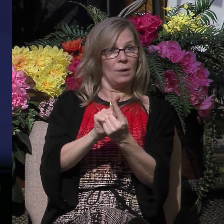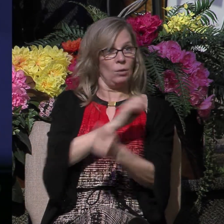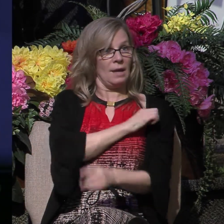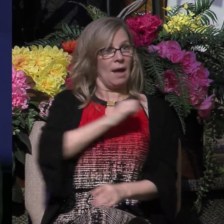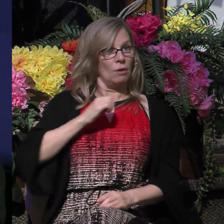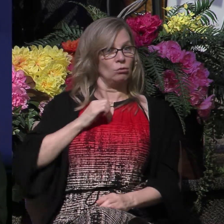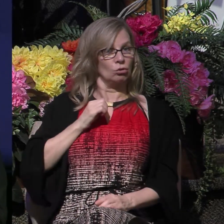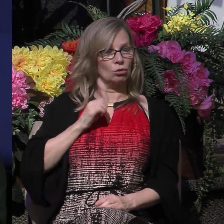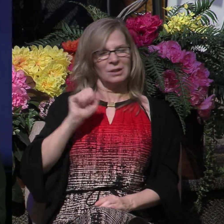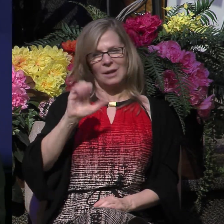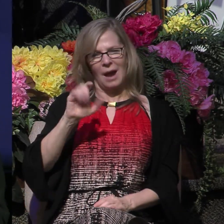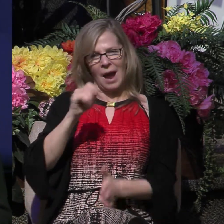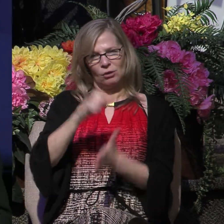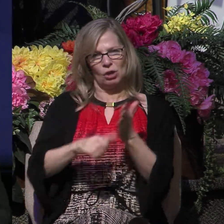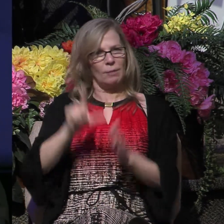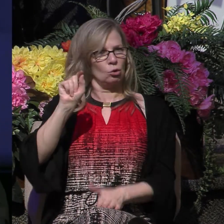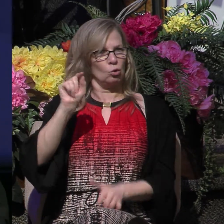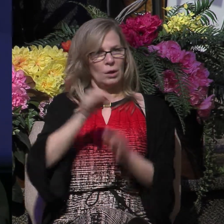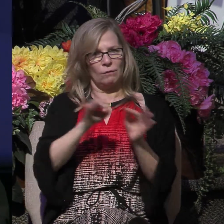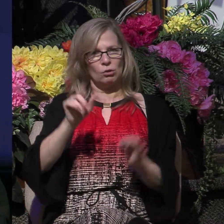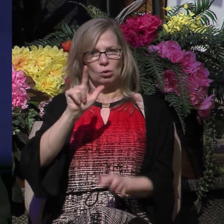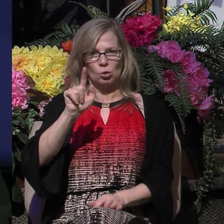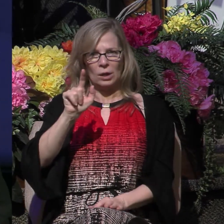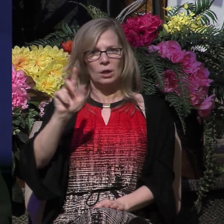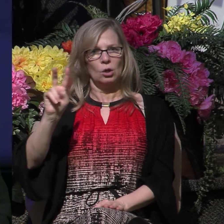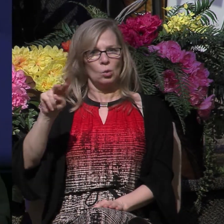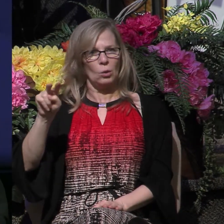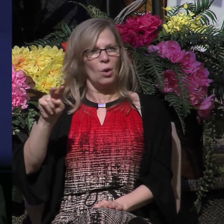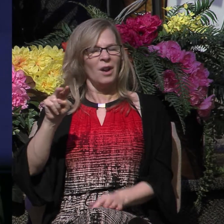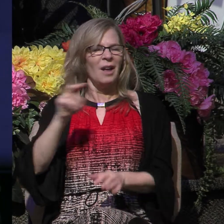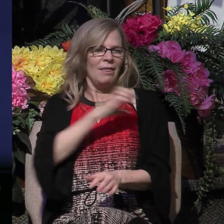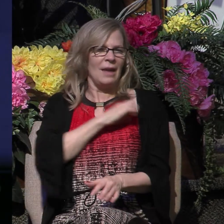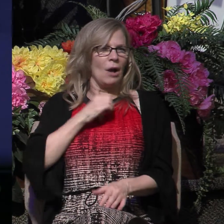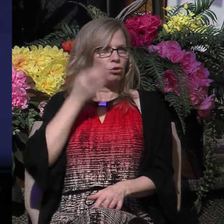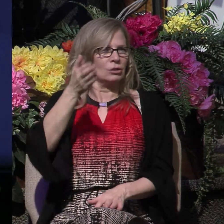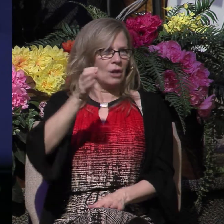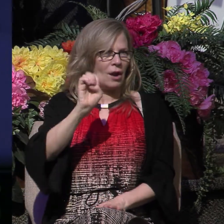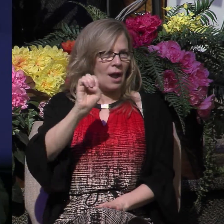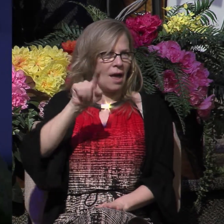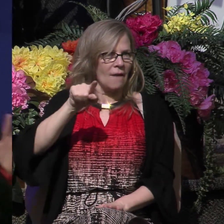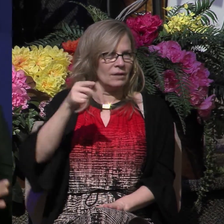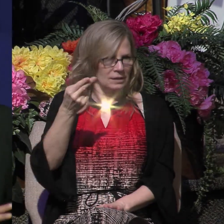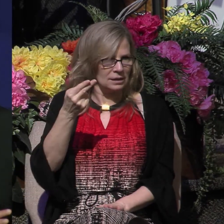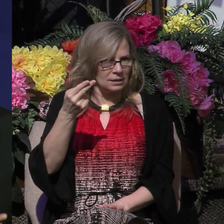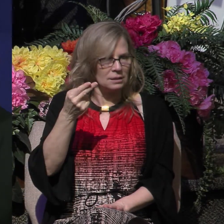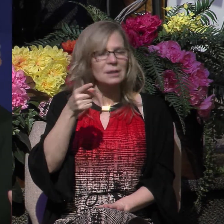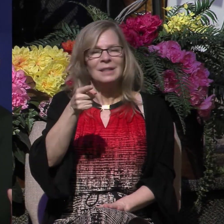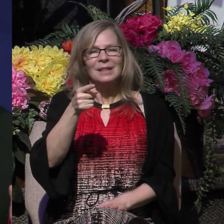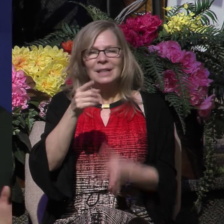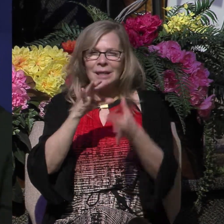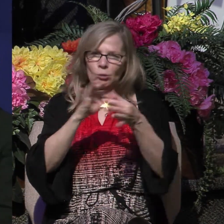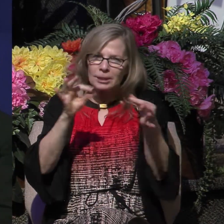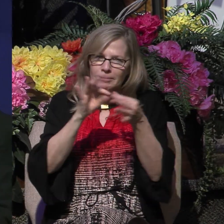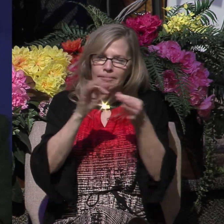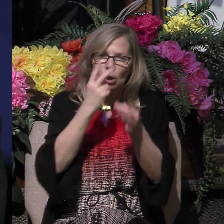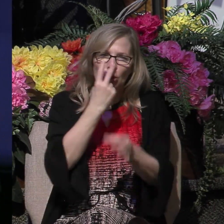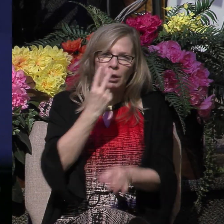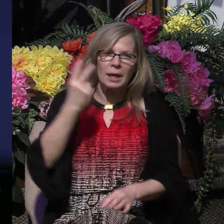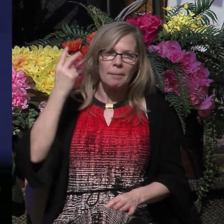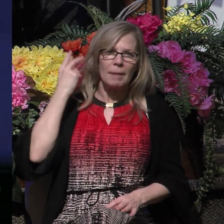20, verses 20 and 21. Here's what he told them. He was looking back at his ministry when he was in Ephesus, and he said,